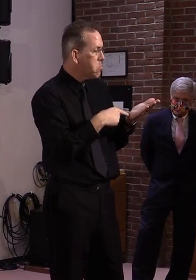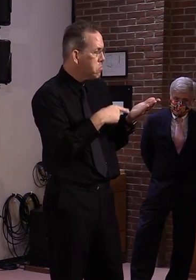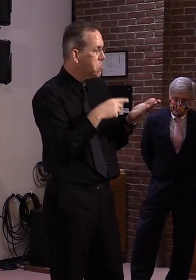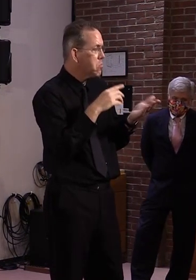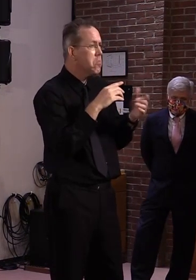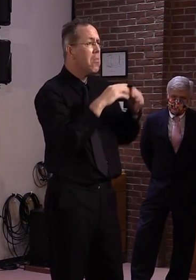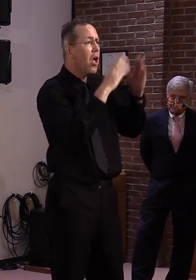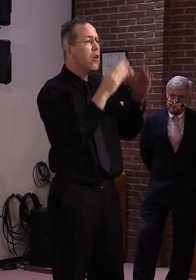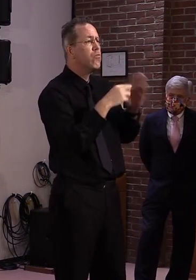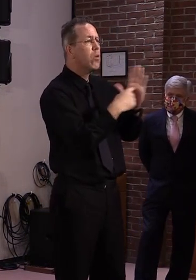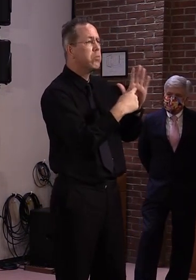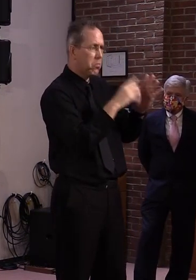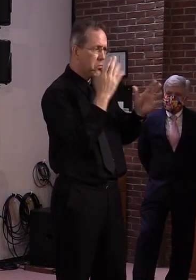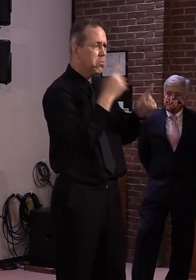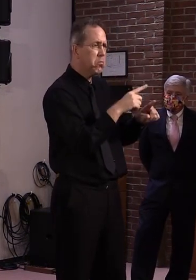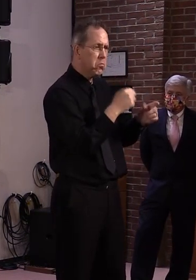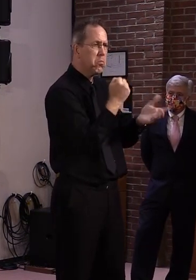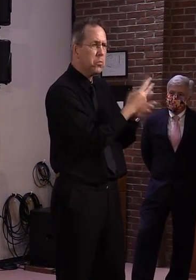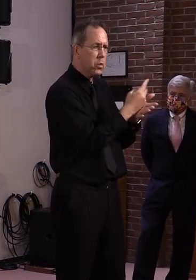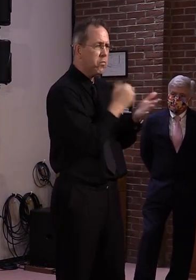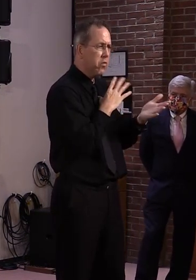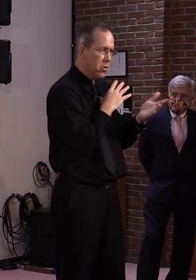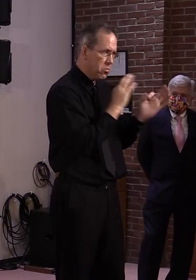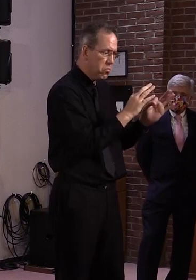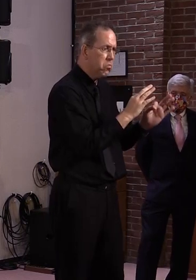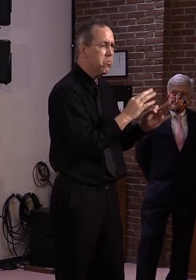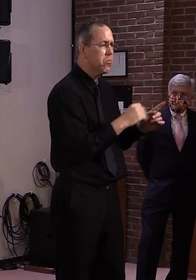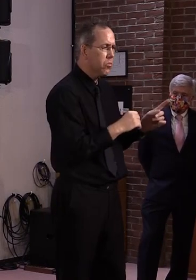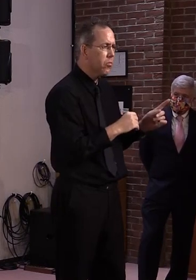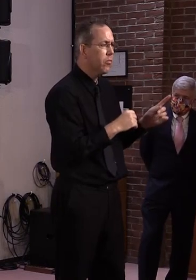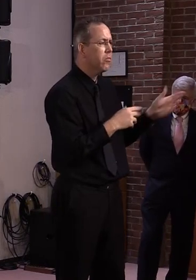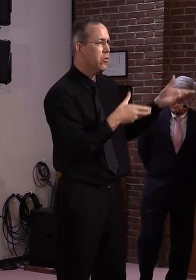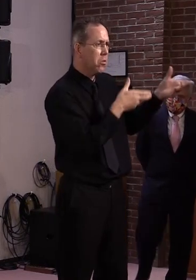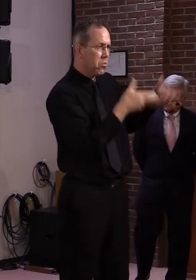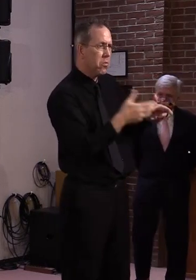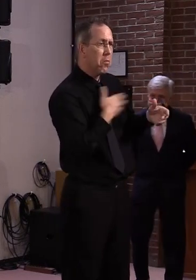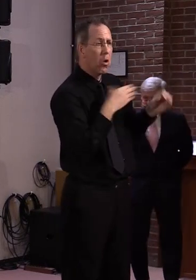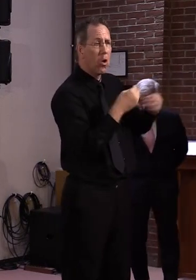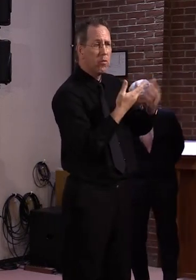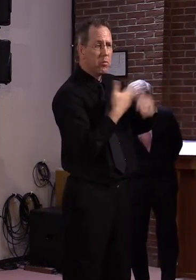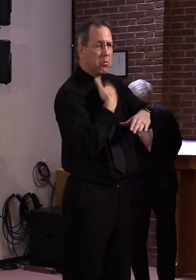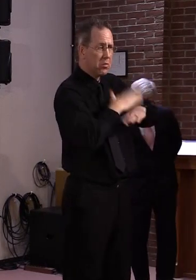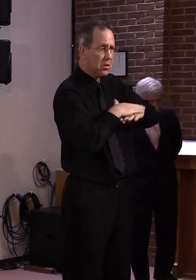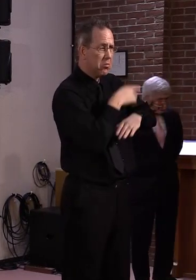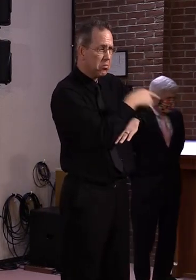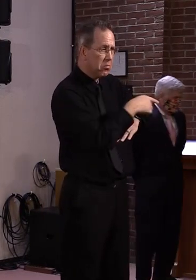I, we may have gotten all the house bills. I just don't know. Uh, but that doesn't mean we received all the Senate bills.